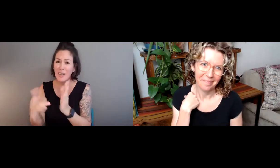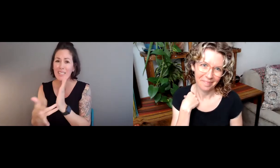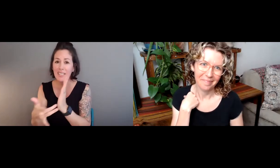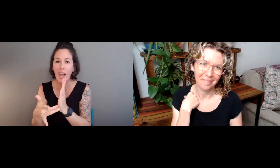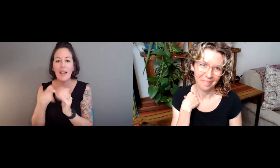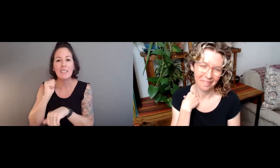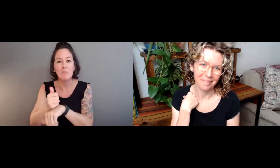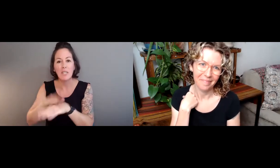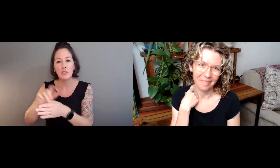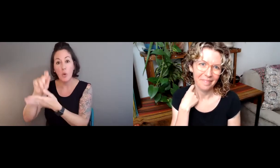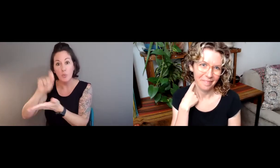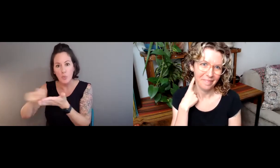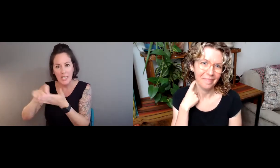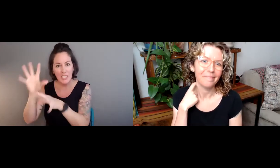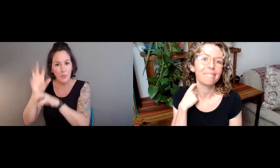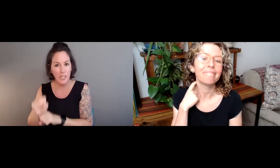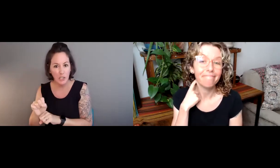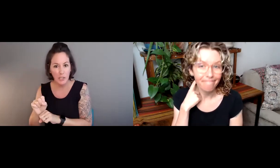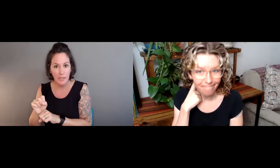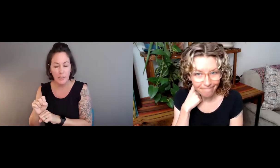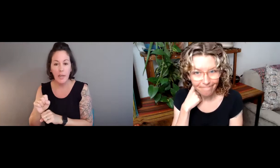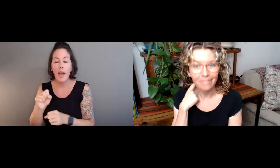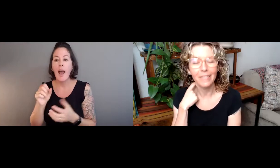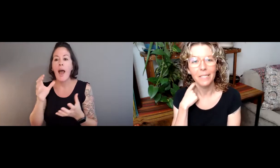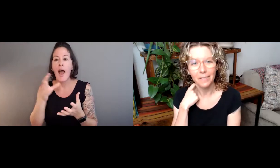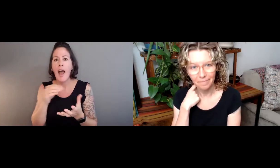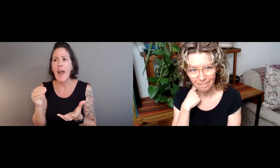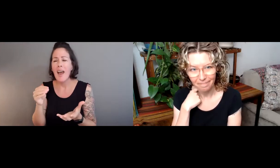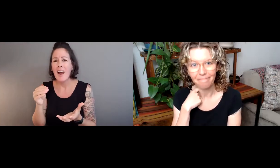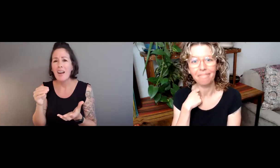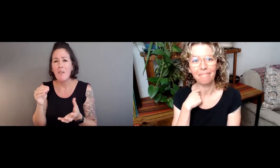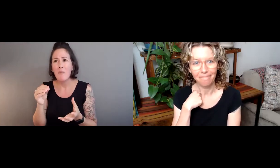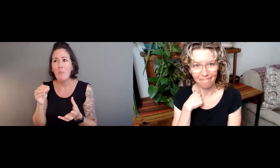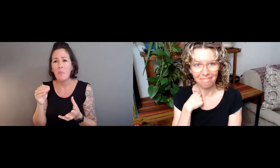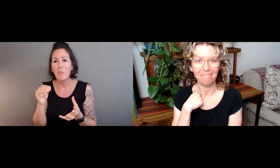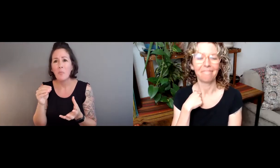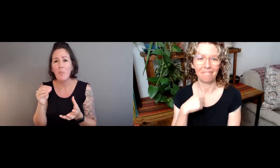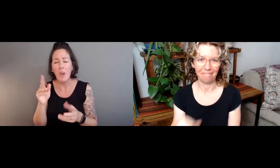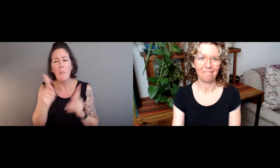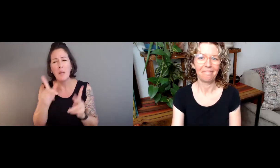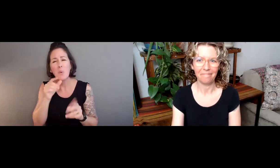And related to that, there's a lot of work, especially in technology, about the written tradition.